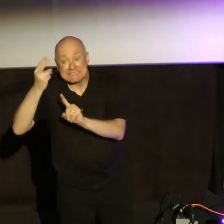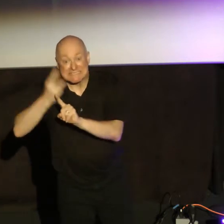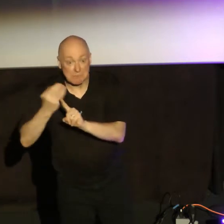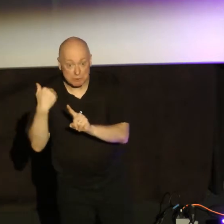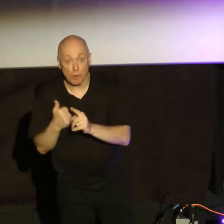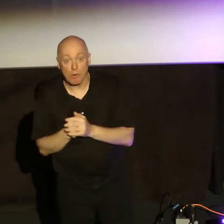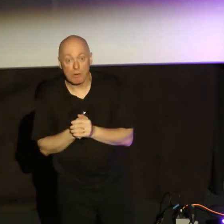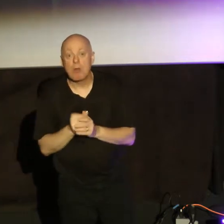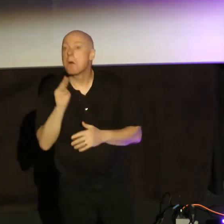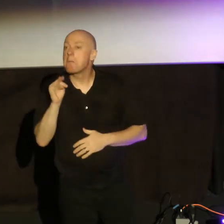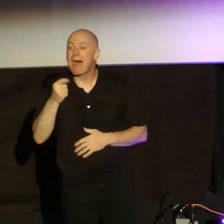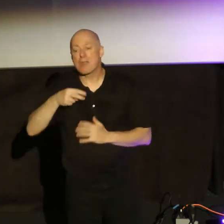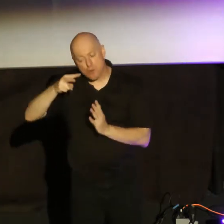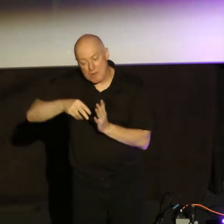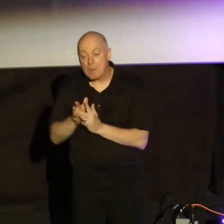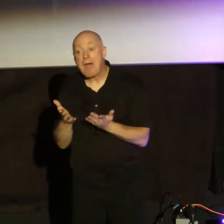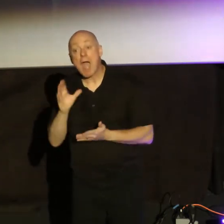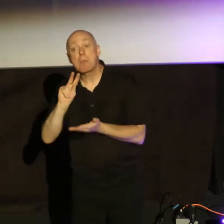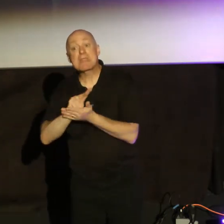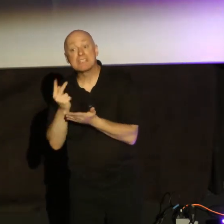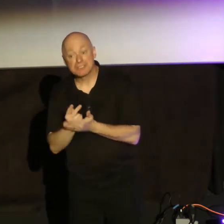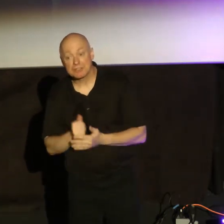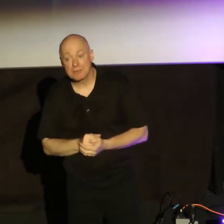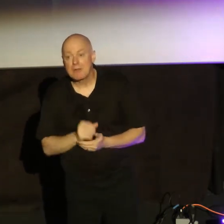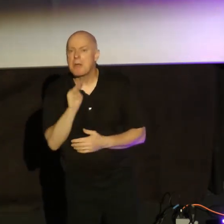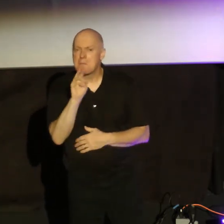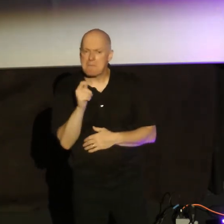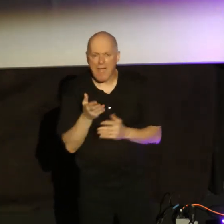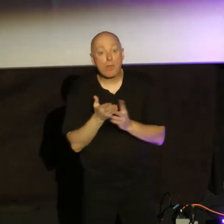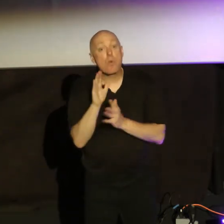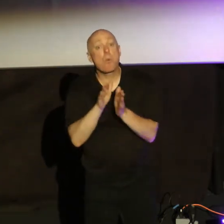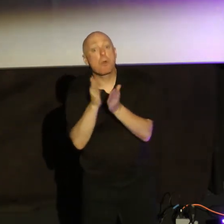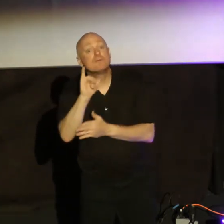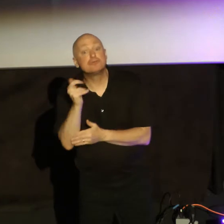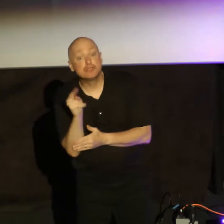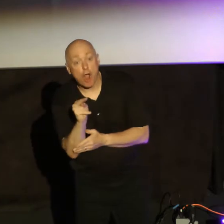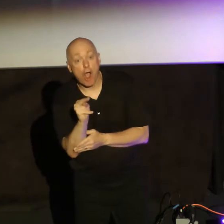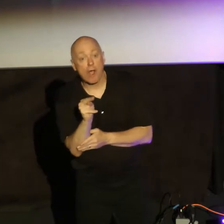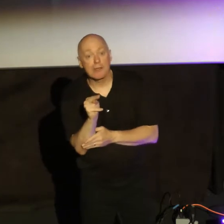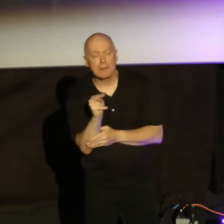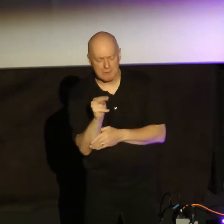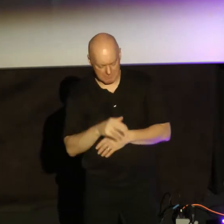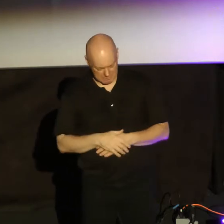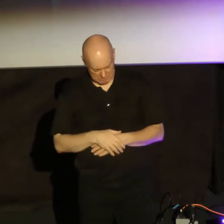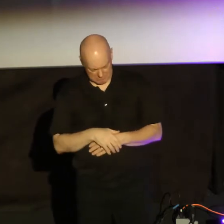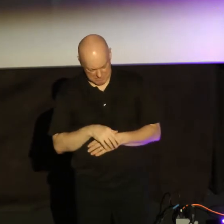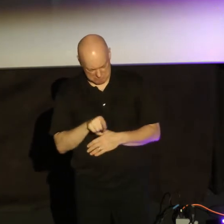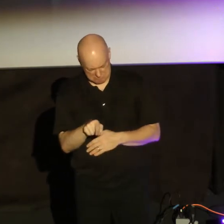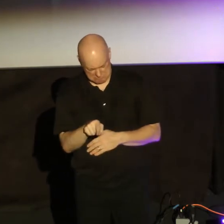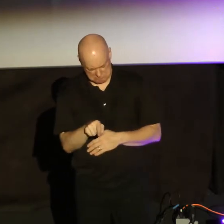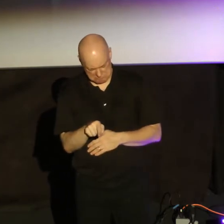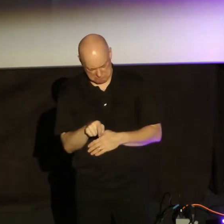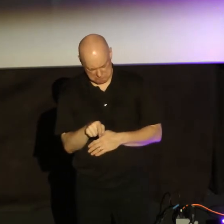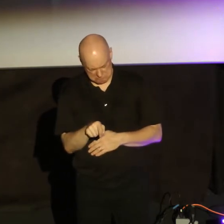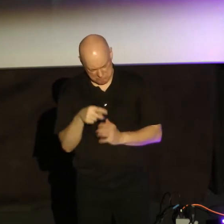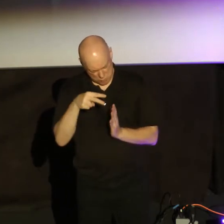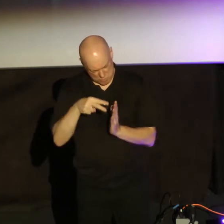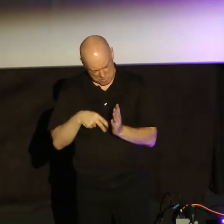Bible in his kitchen. So there you go. He's reading his Bible. And he's going through the book of John. And he is struck at a moment in the kitchen reading. And he says,